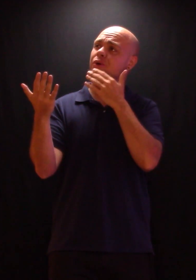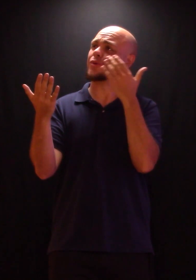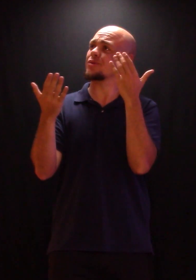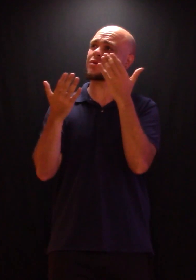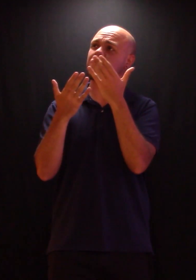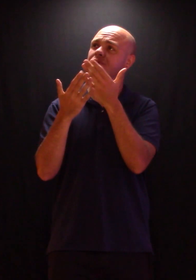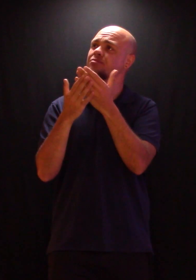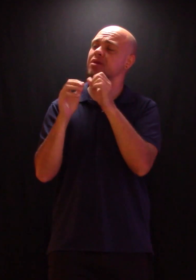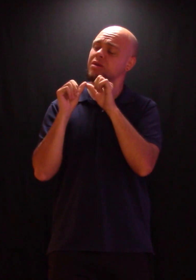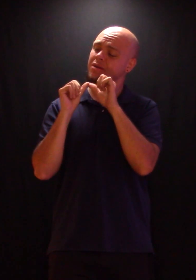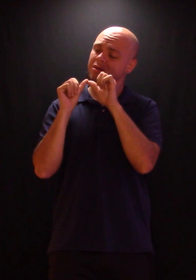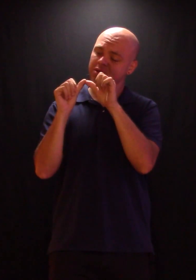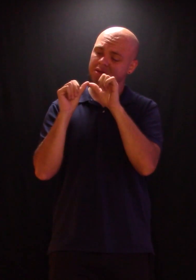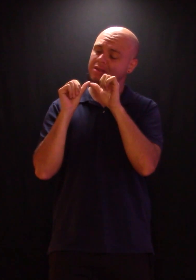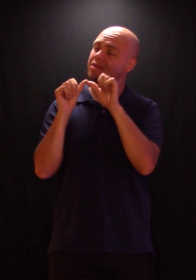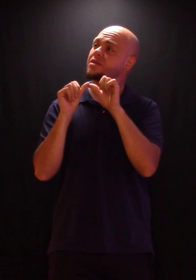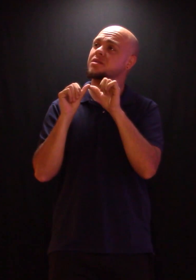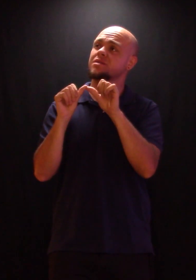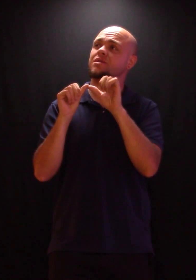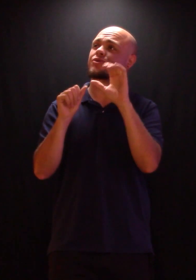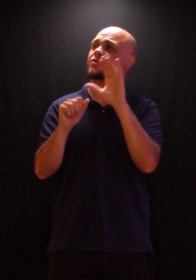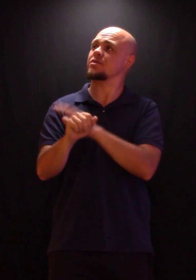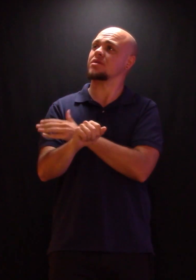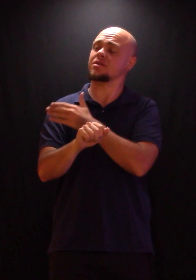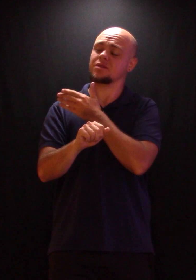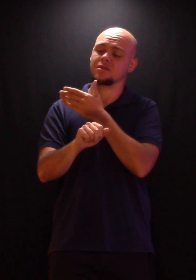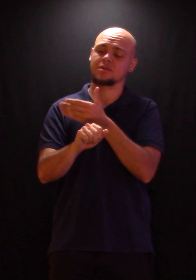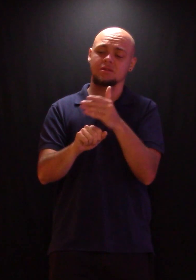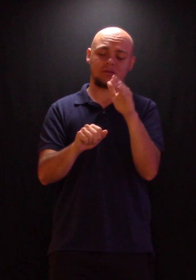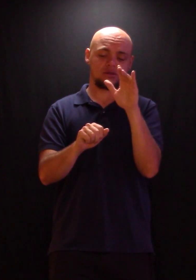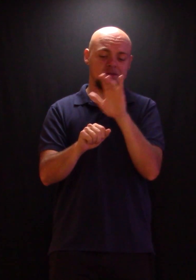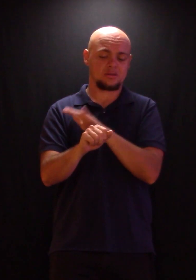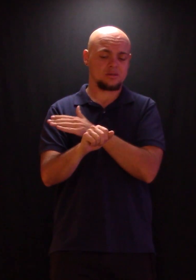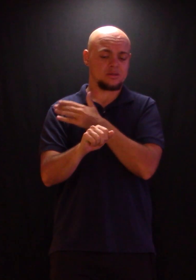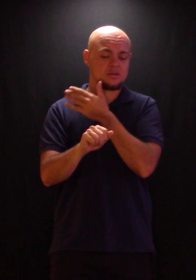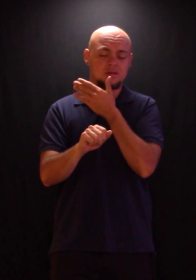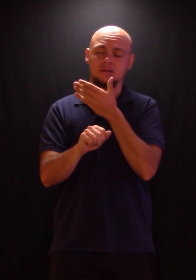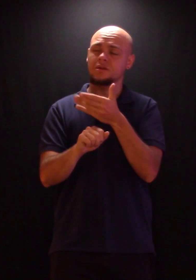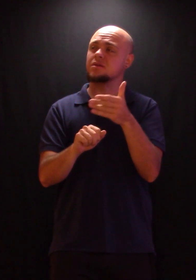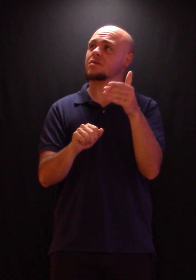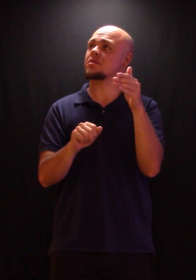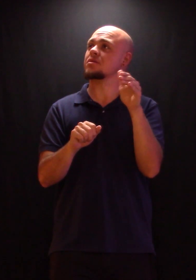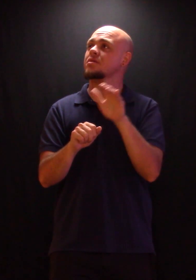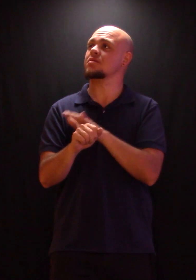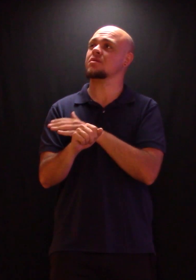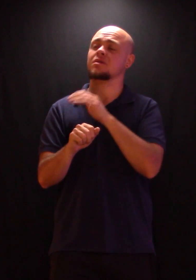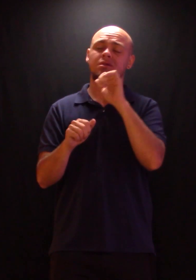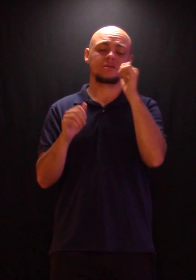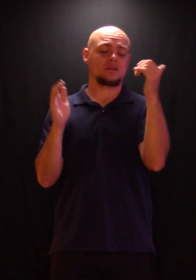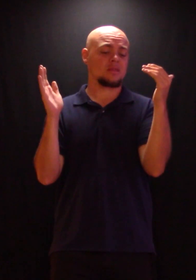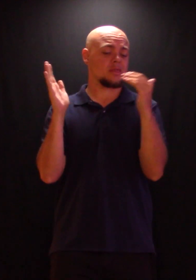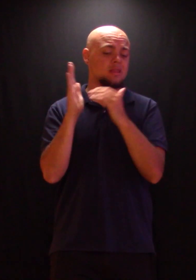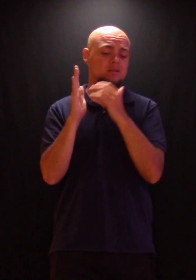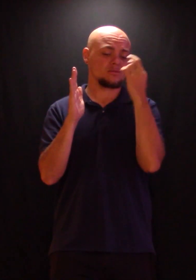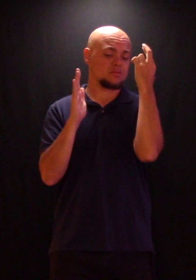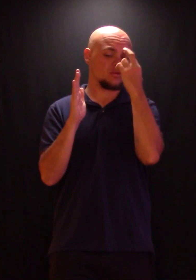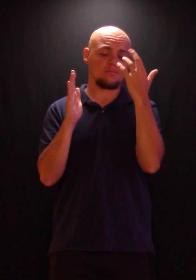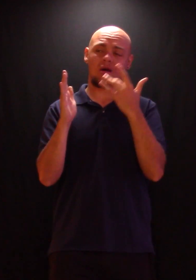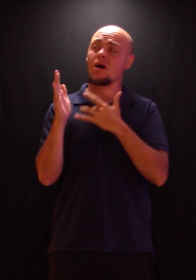goodness I will keep on singing Ten thousand